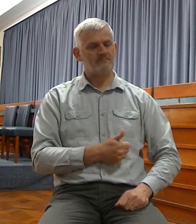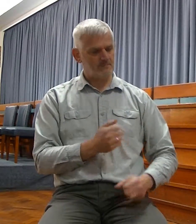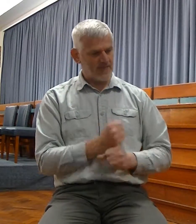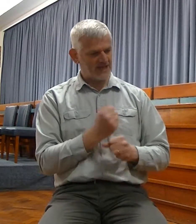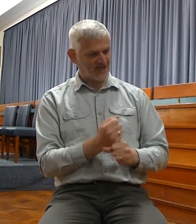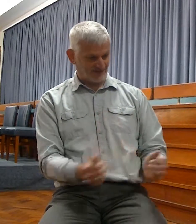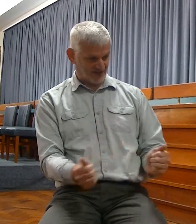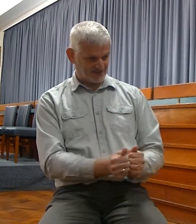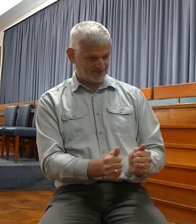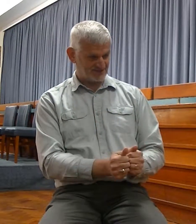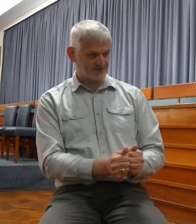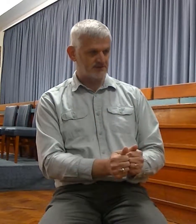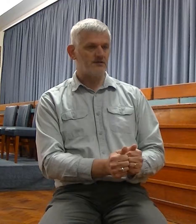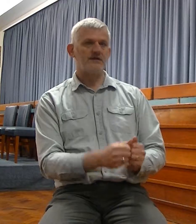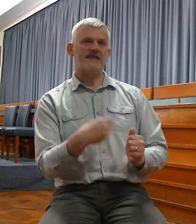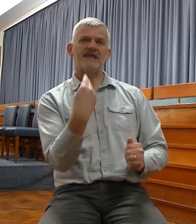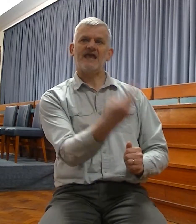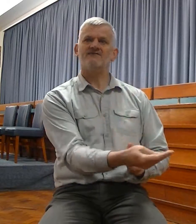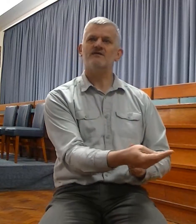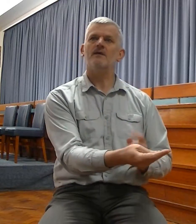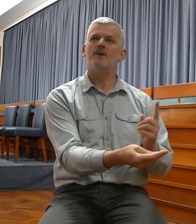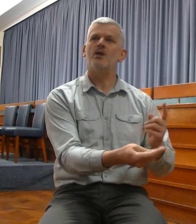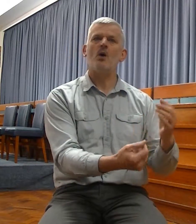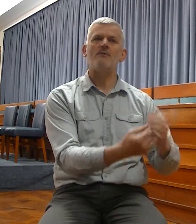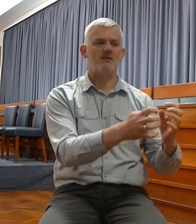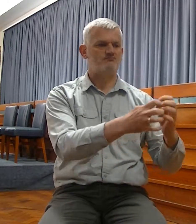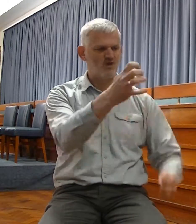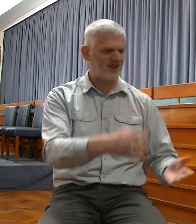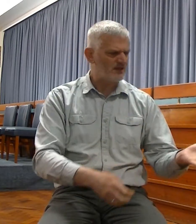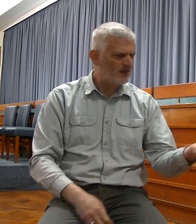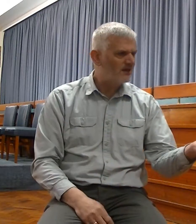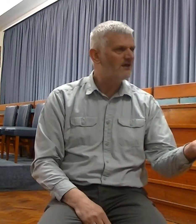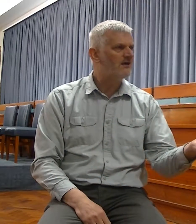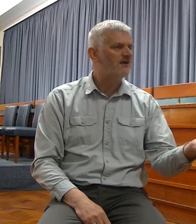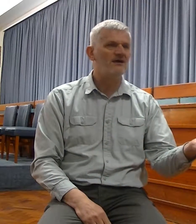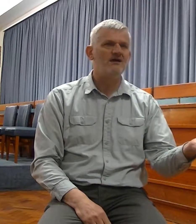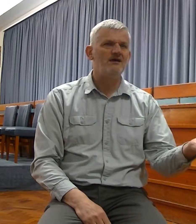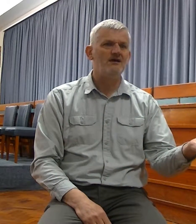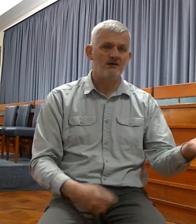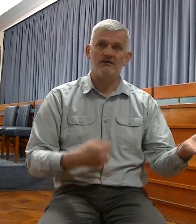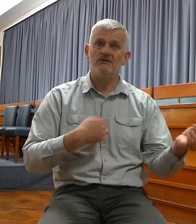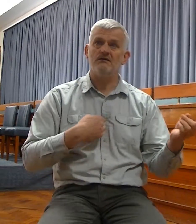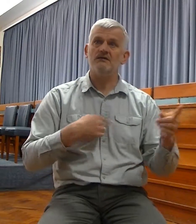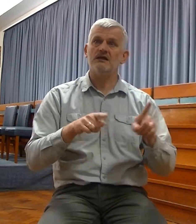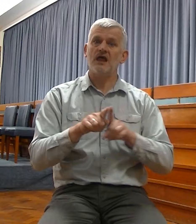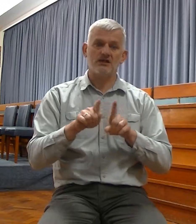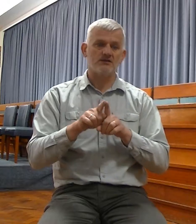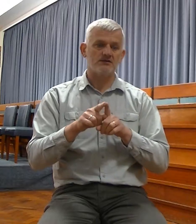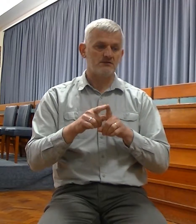which my covenant they break. Although I was a husband unto them, said the Lord,